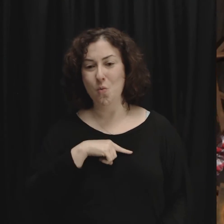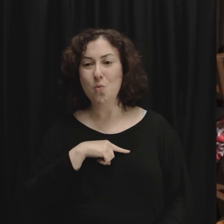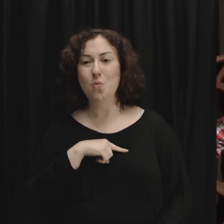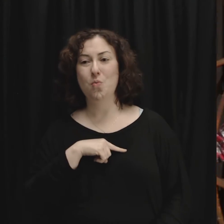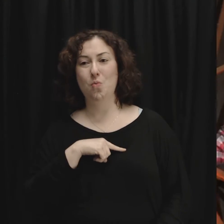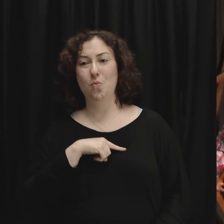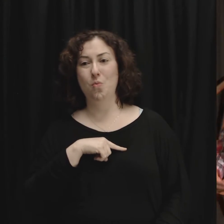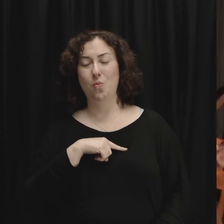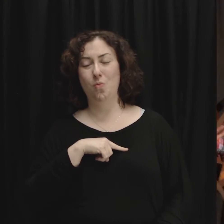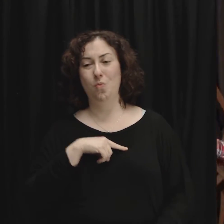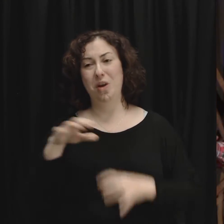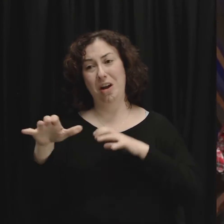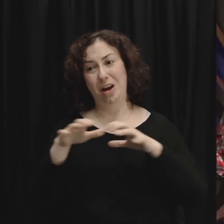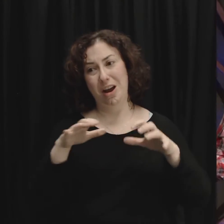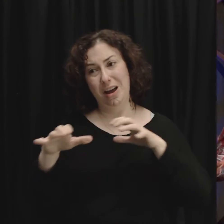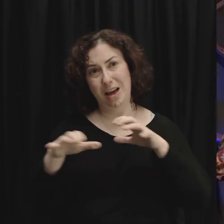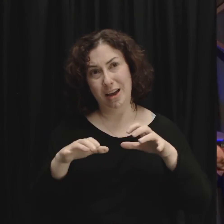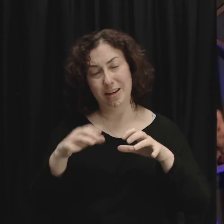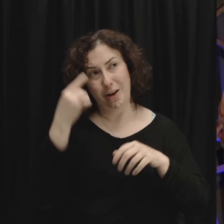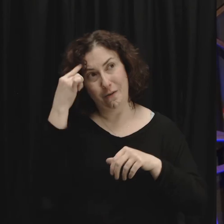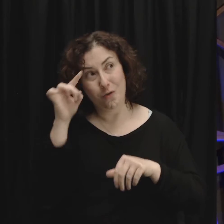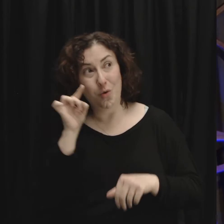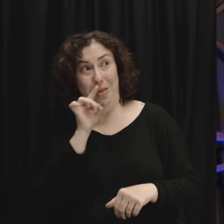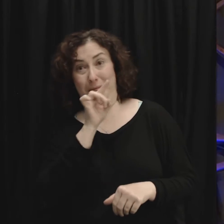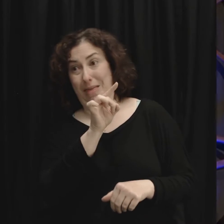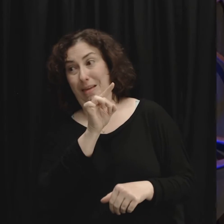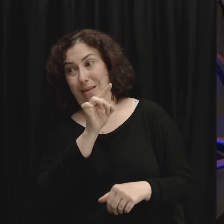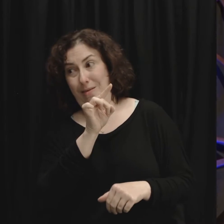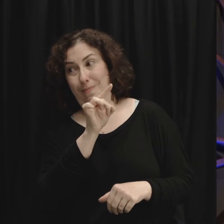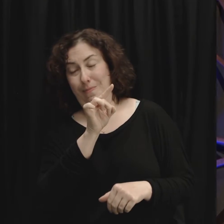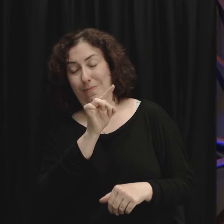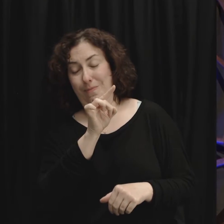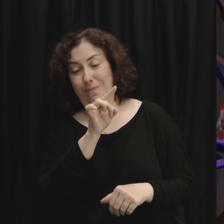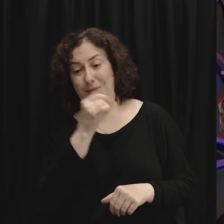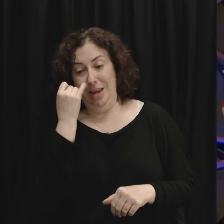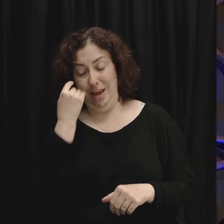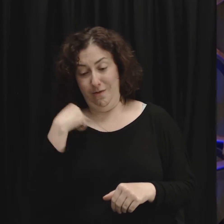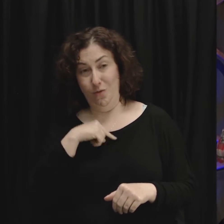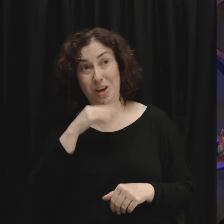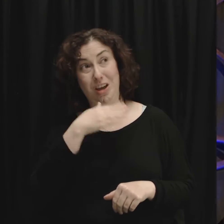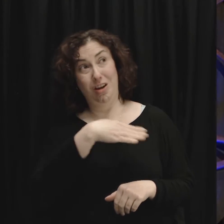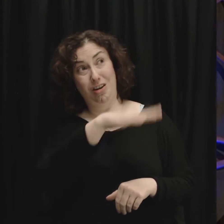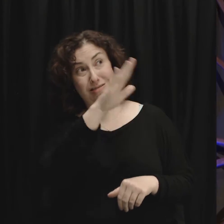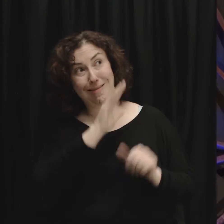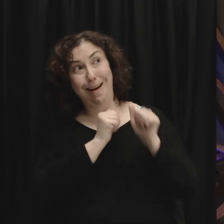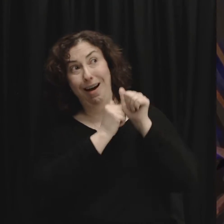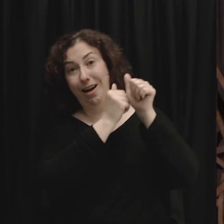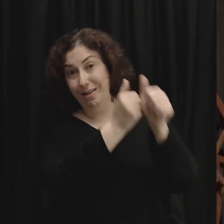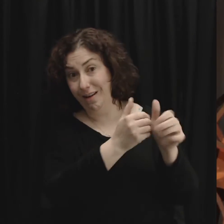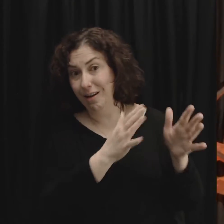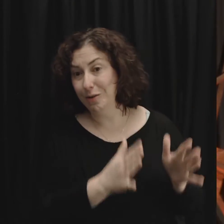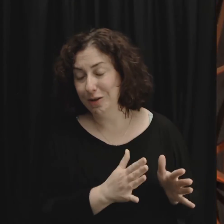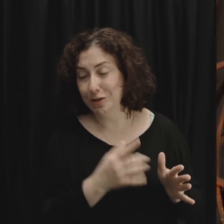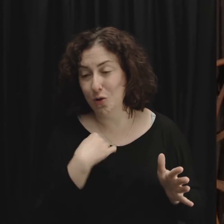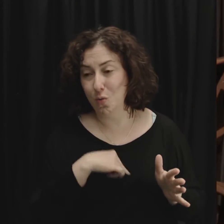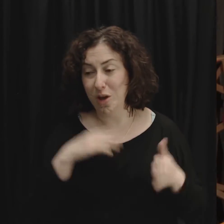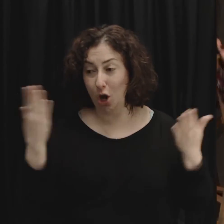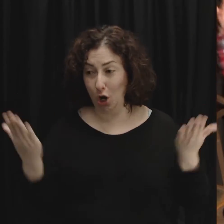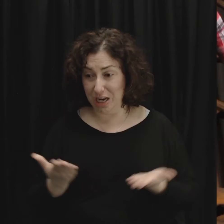and what the Bible is telling us is this those of us who are children of God we are in this world representing the